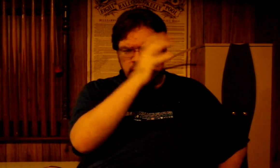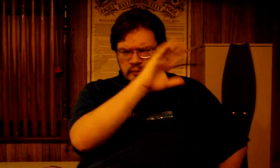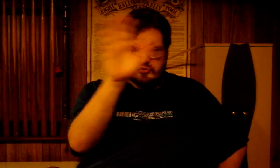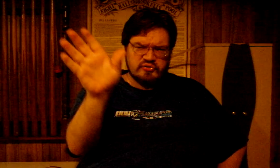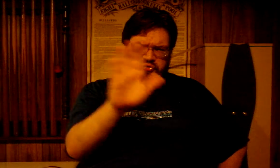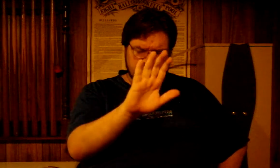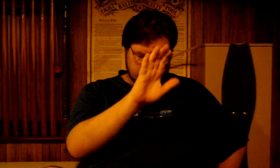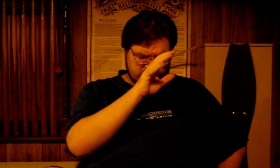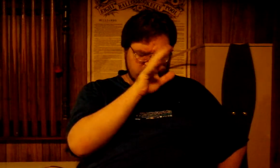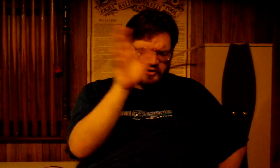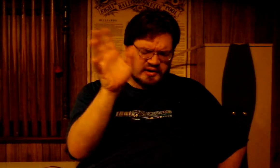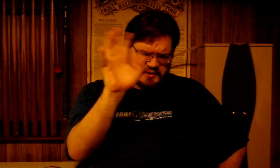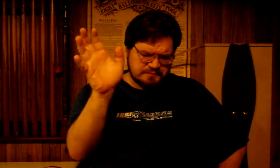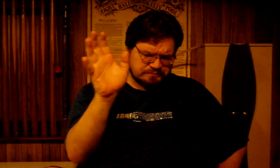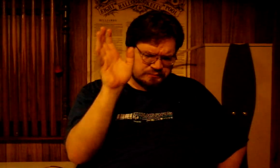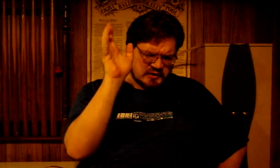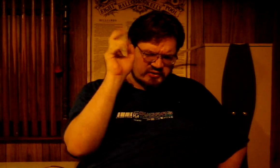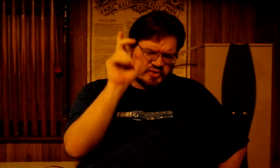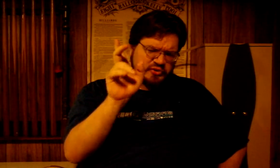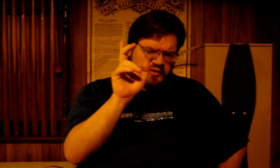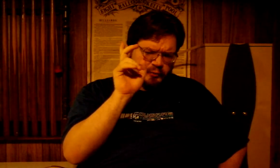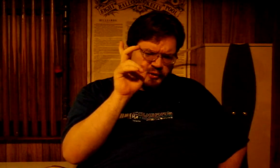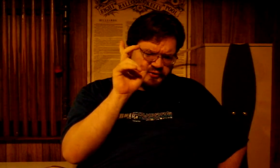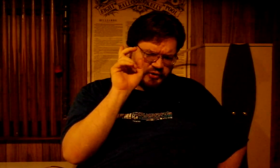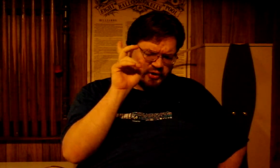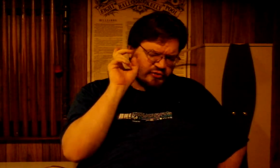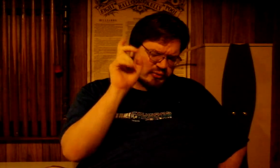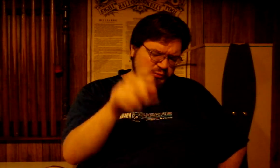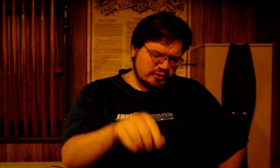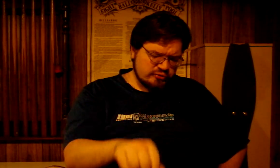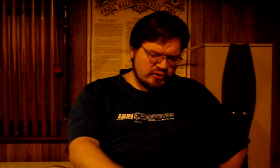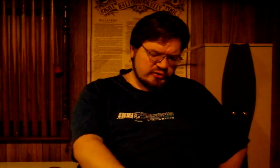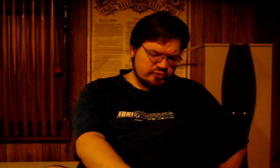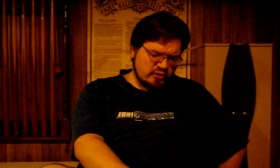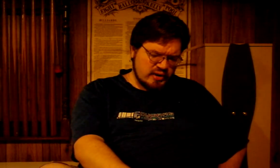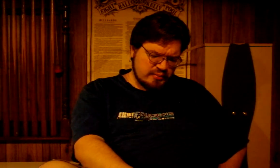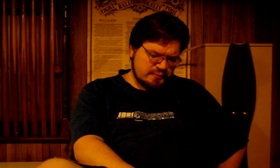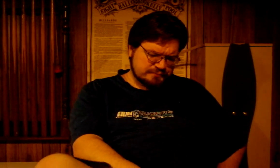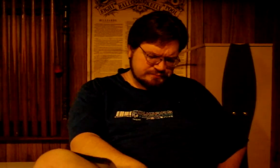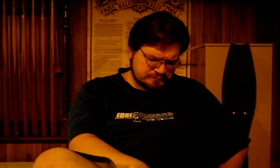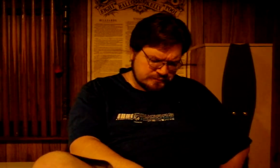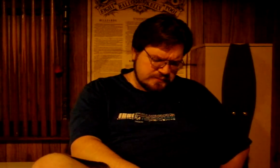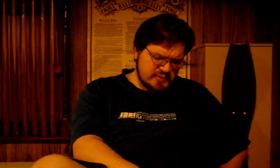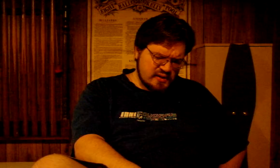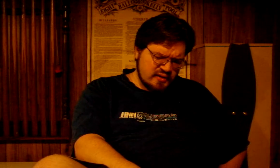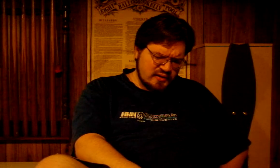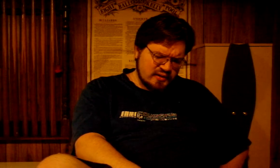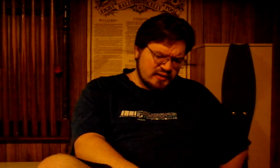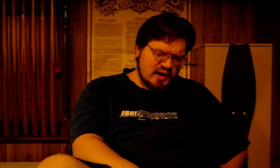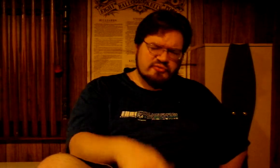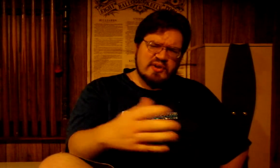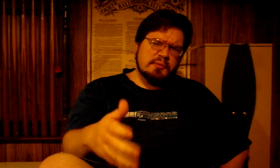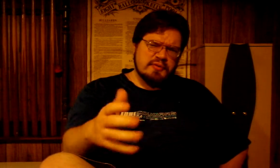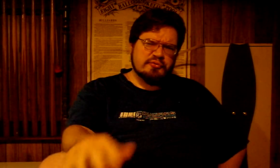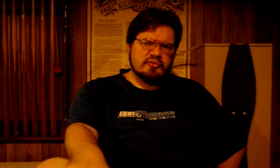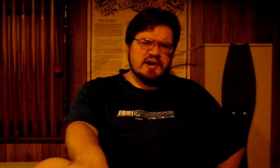Western society, doesn't have a word for the concept I'm going to try and describe. A fair-weather friend